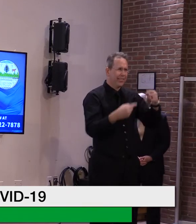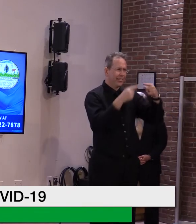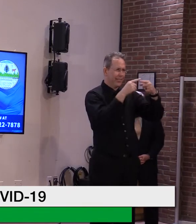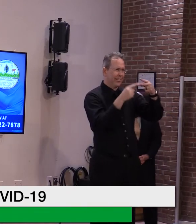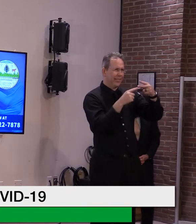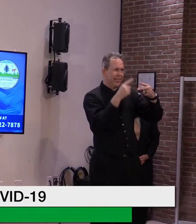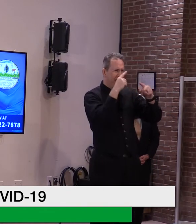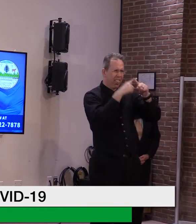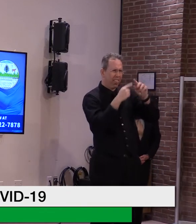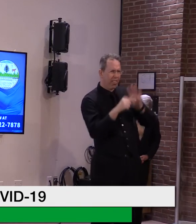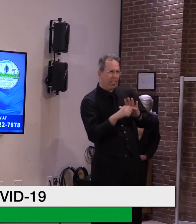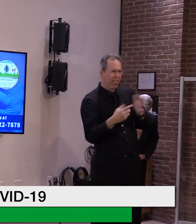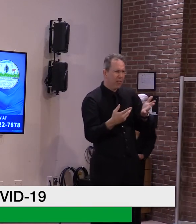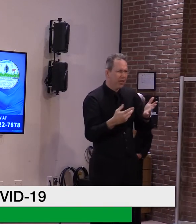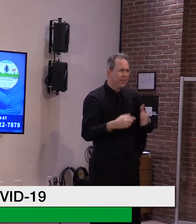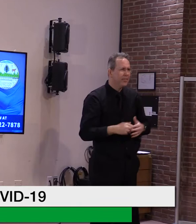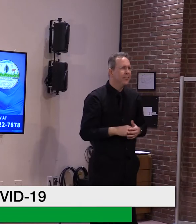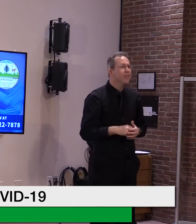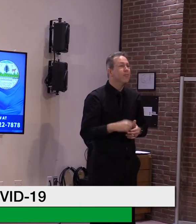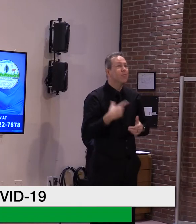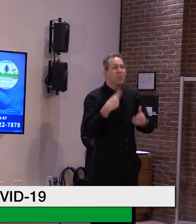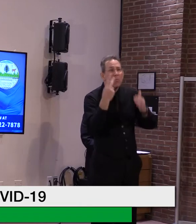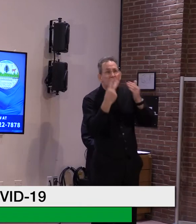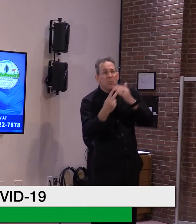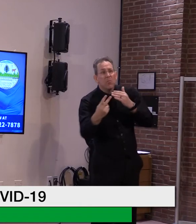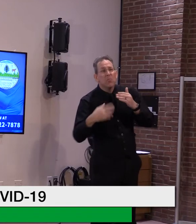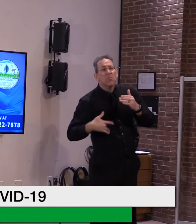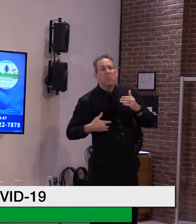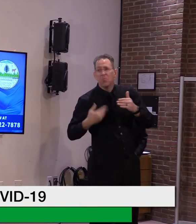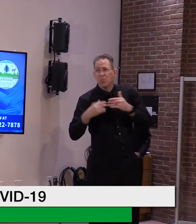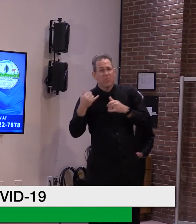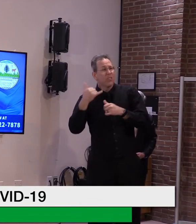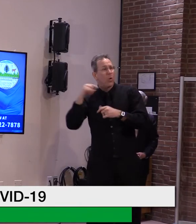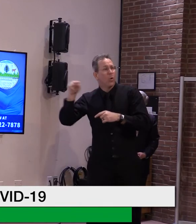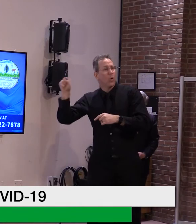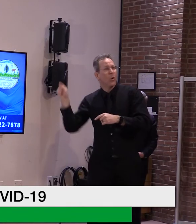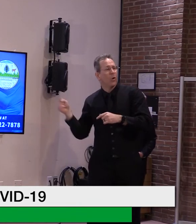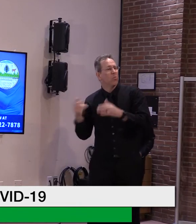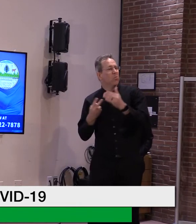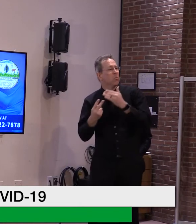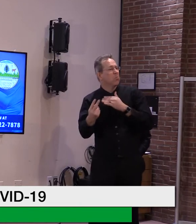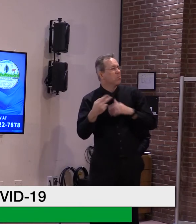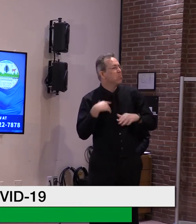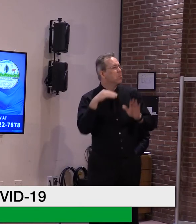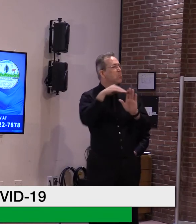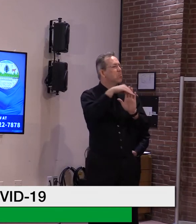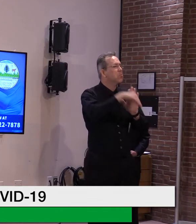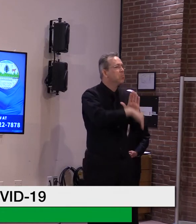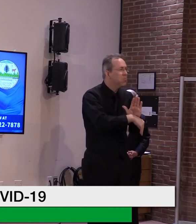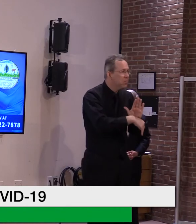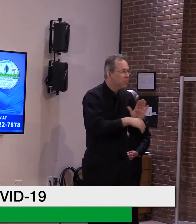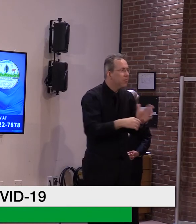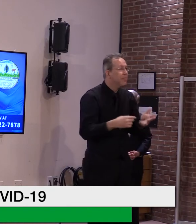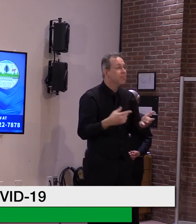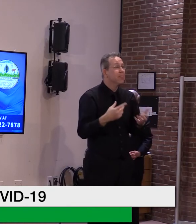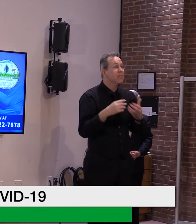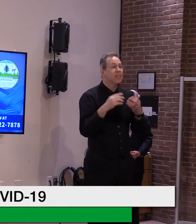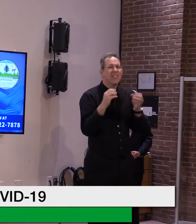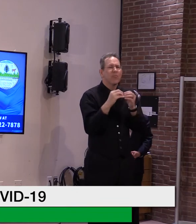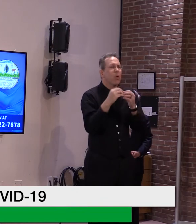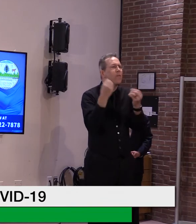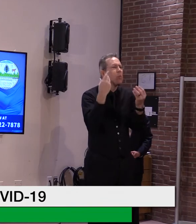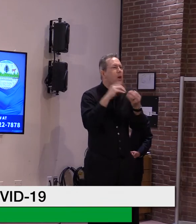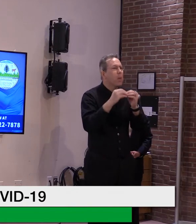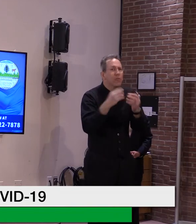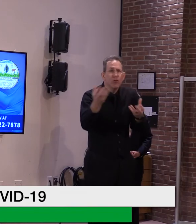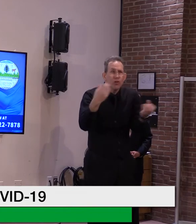So, um, you know, think you need more data to see if this is a, a change in trajectory or just sort of a, you know, stalling. Um, but I